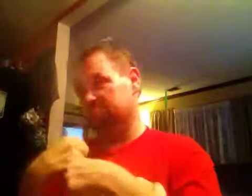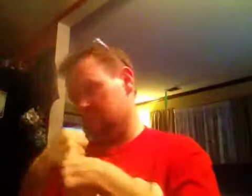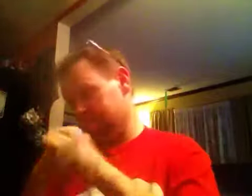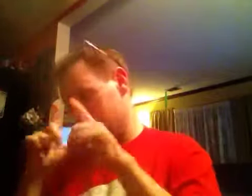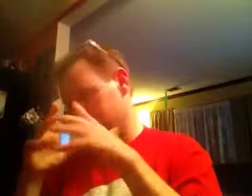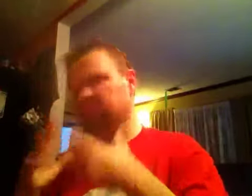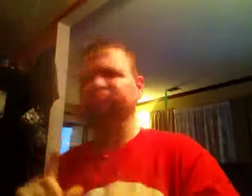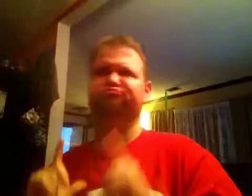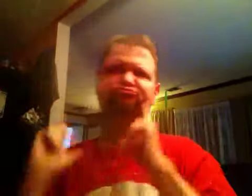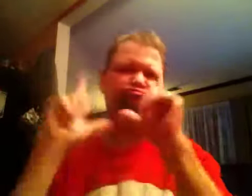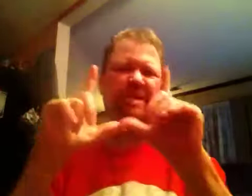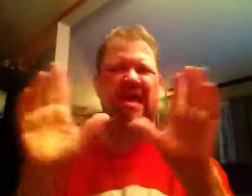defiance.